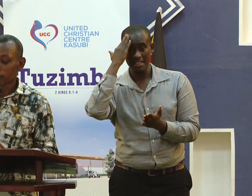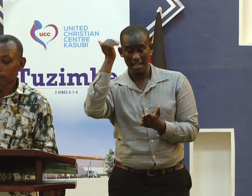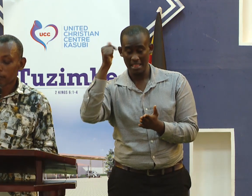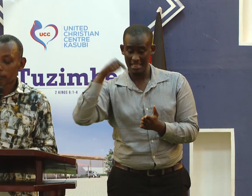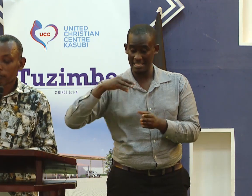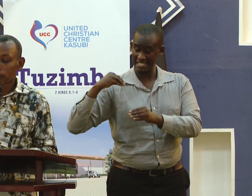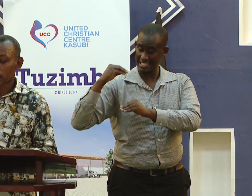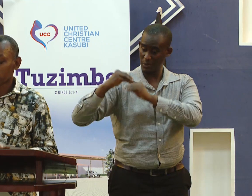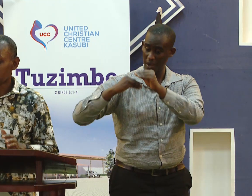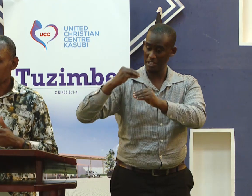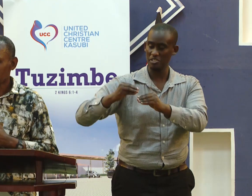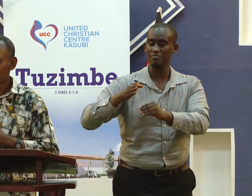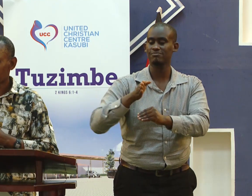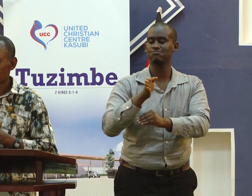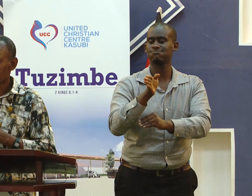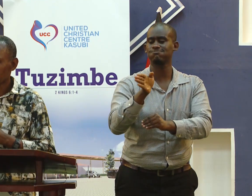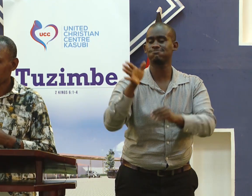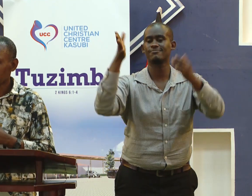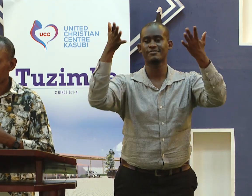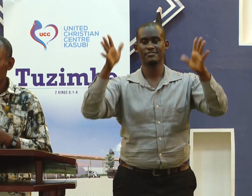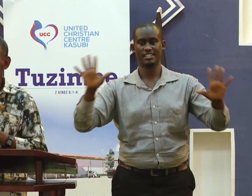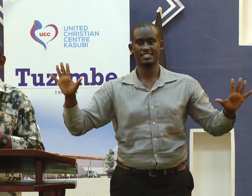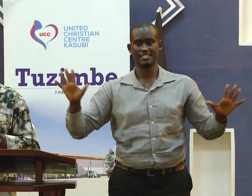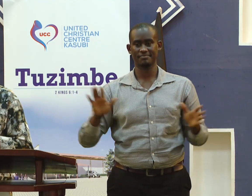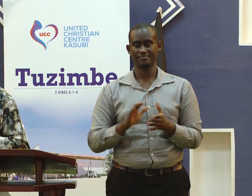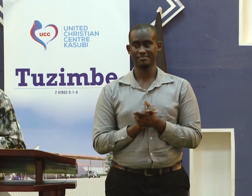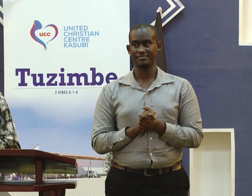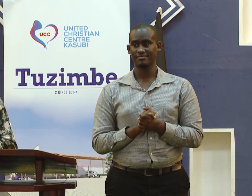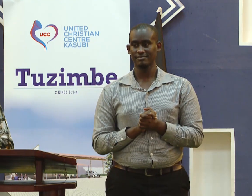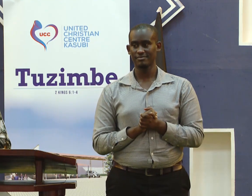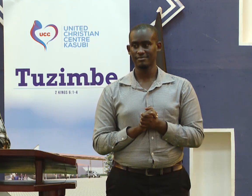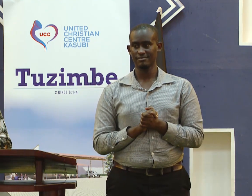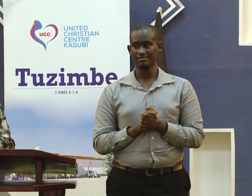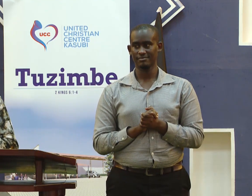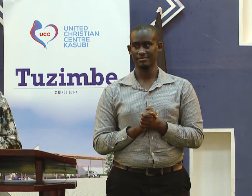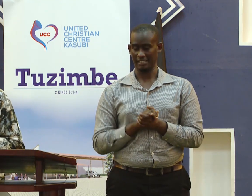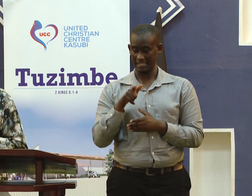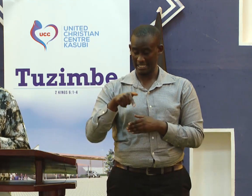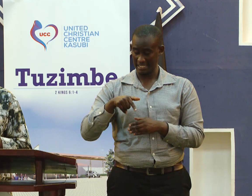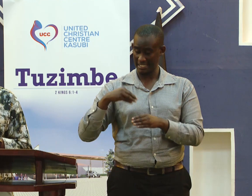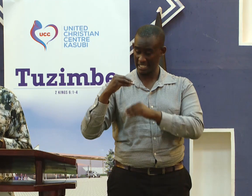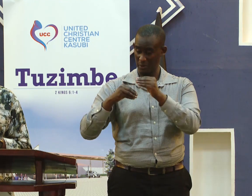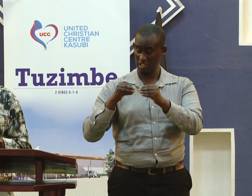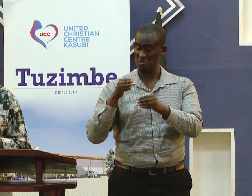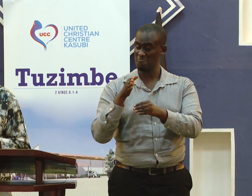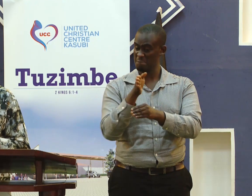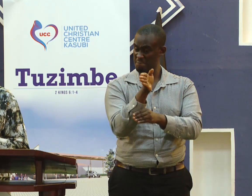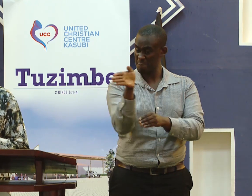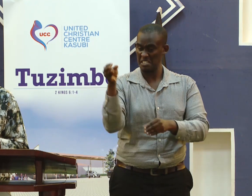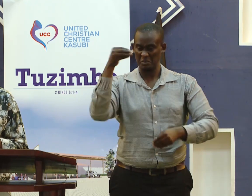What pleases me about the Bible is that from Genesis, it shows us that the generation we are in is corrupted.